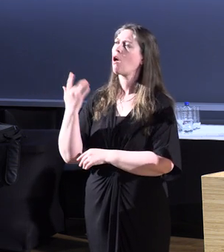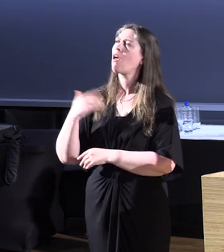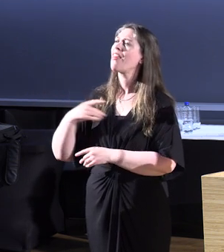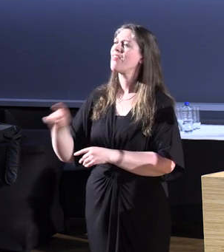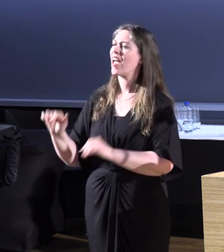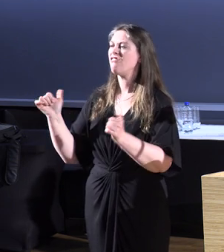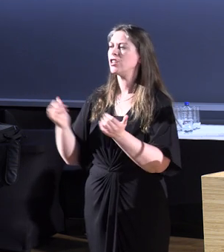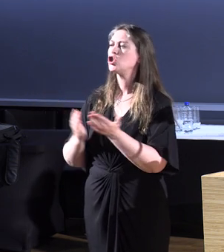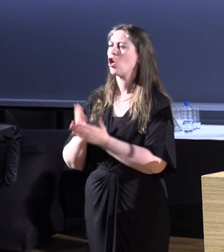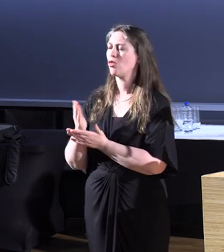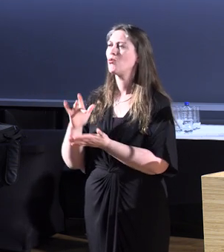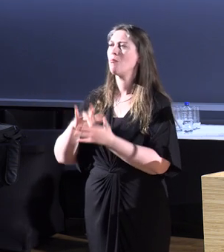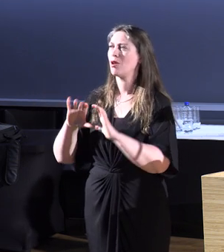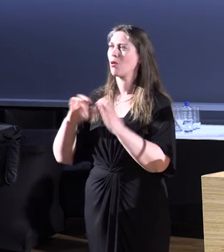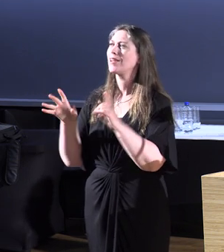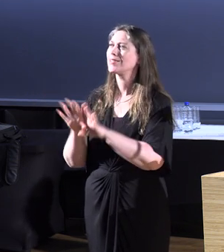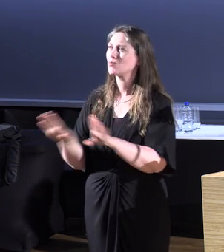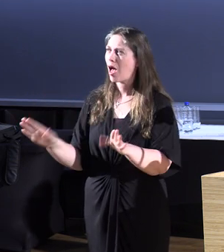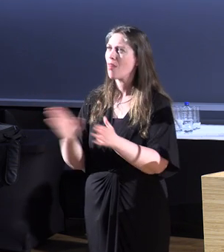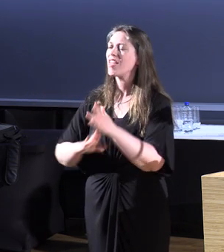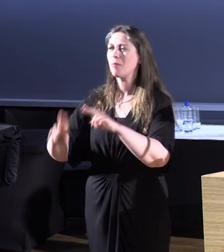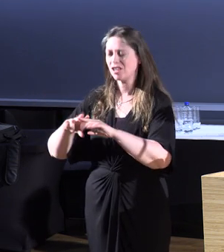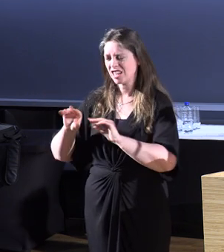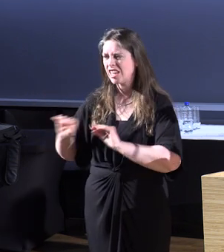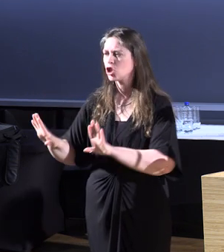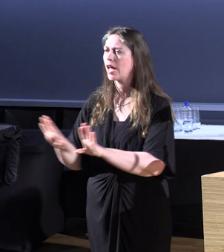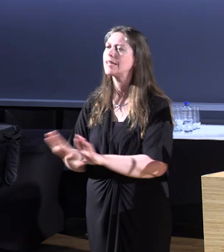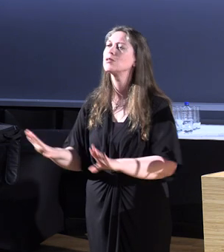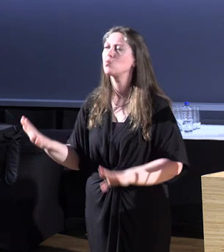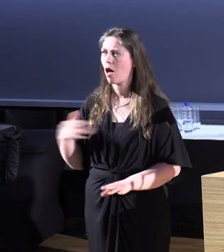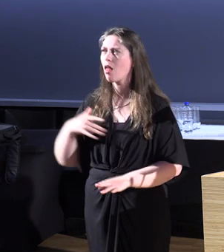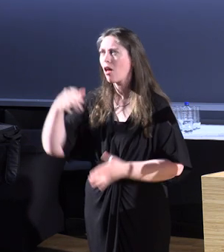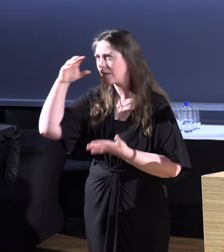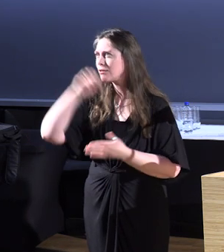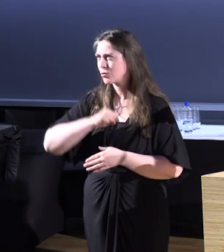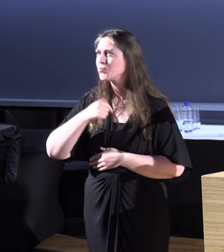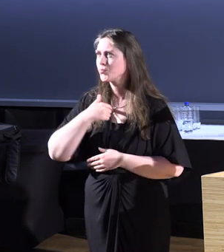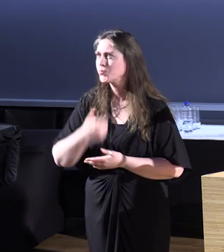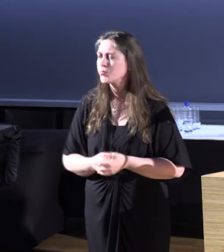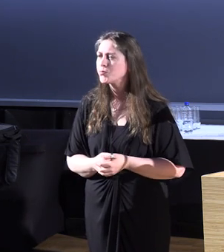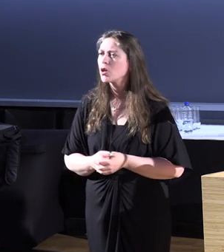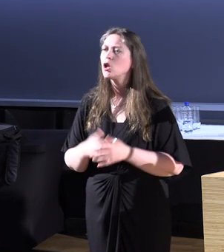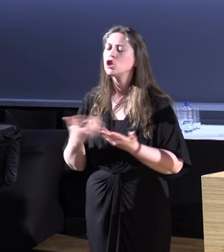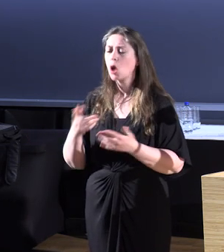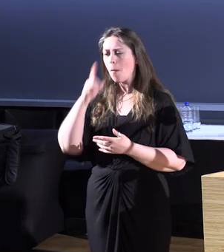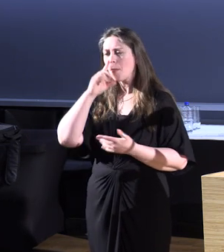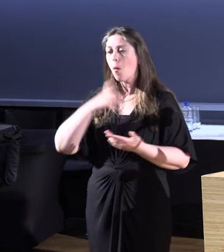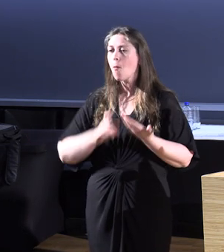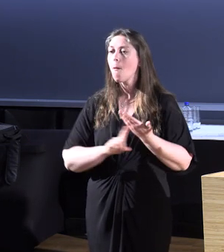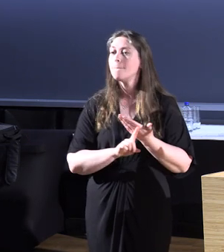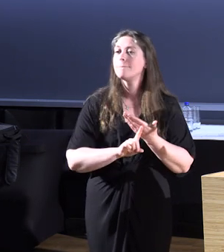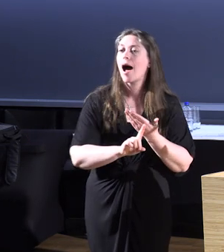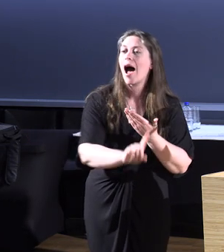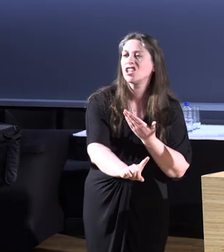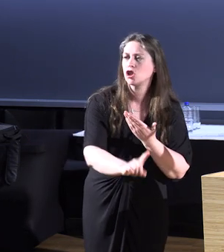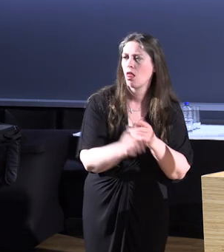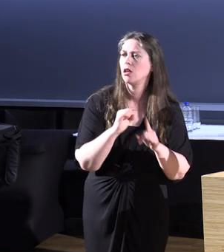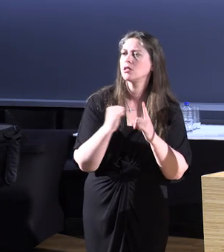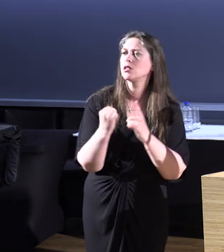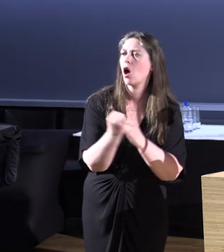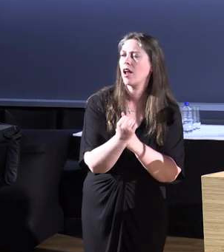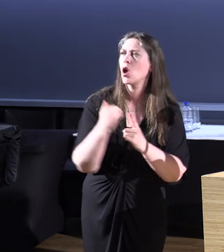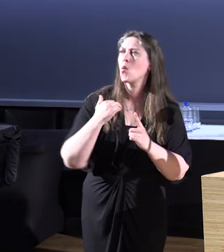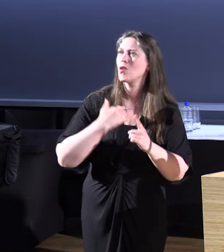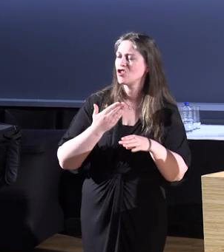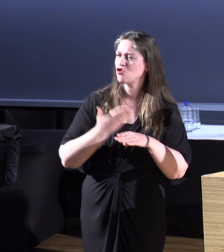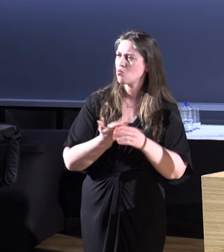on. And so, though it's, it's the people that are more marginal in society that we have to, we